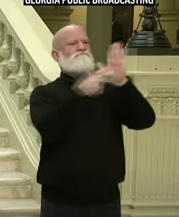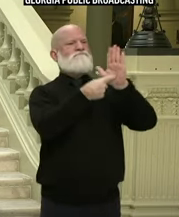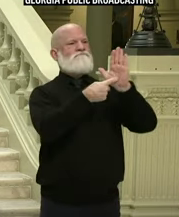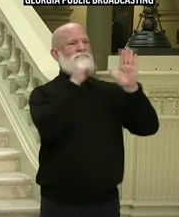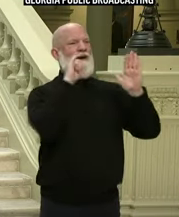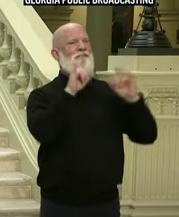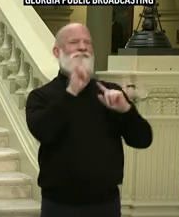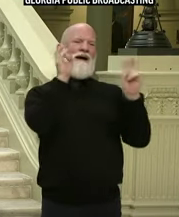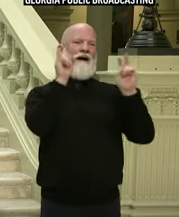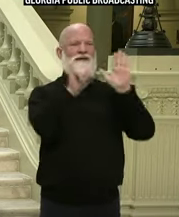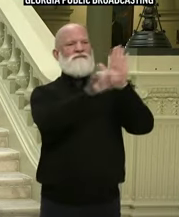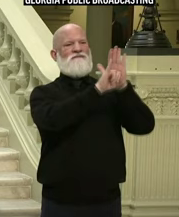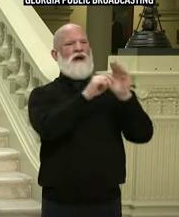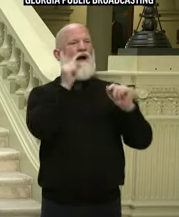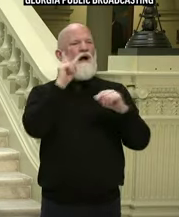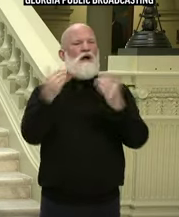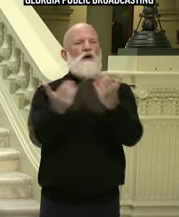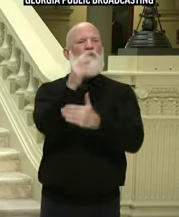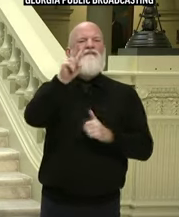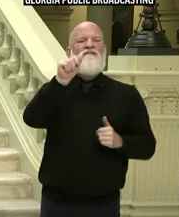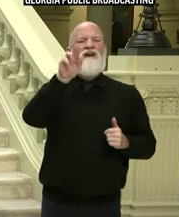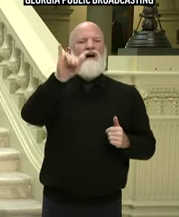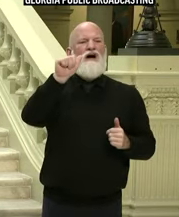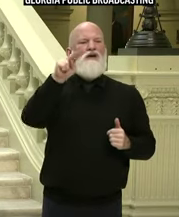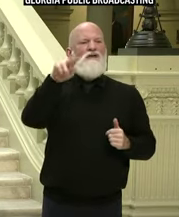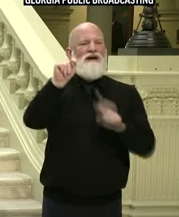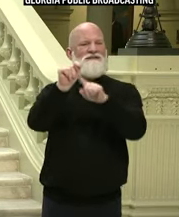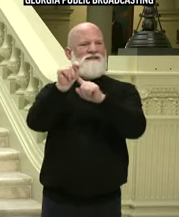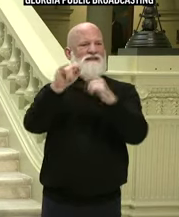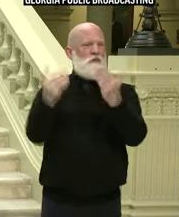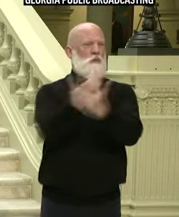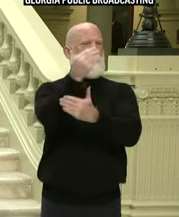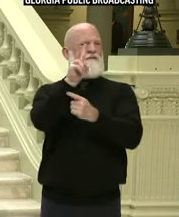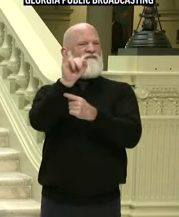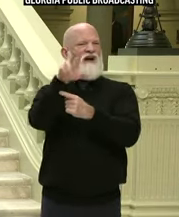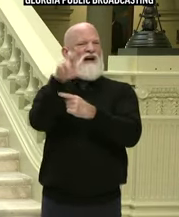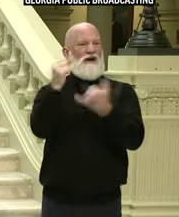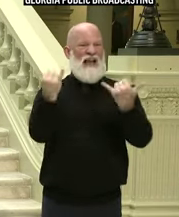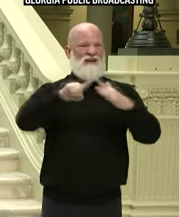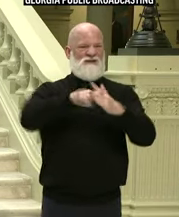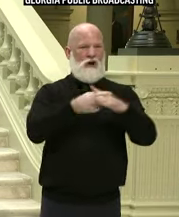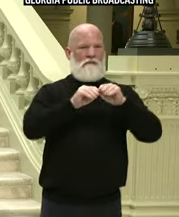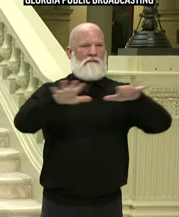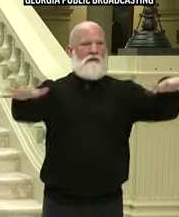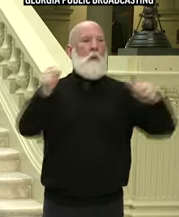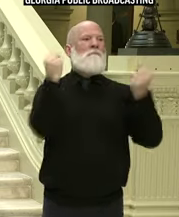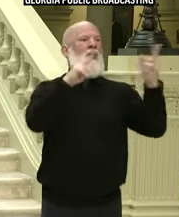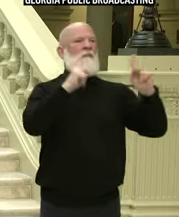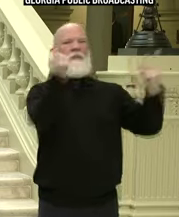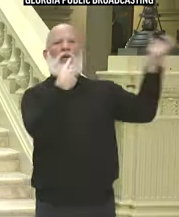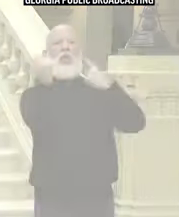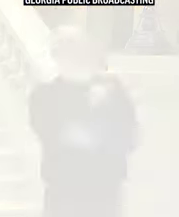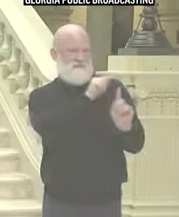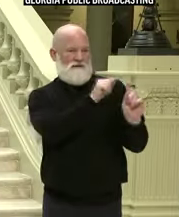pandemic, there are many unanswered questions regarding how deadly and how easily transmissible they may